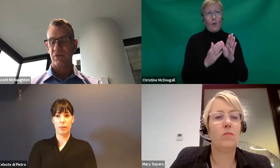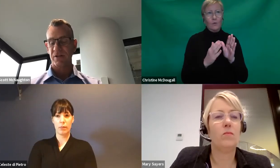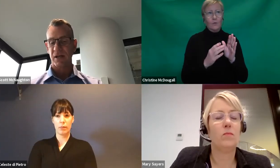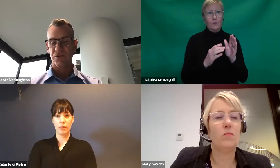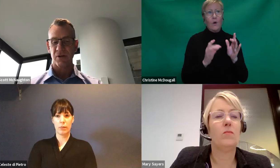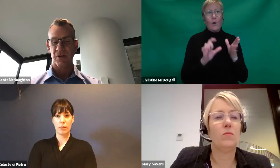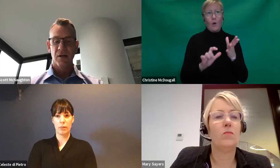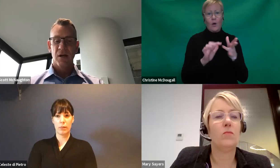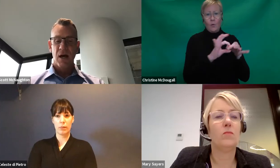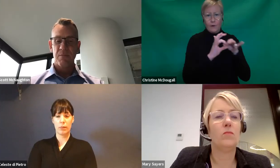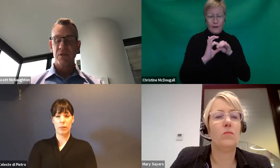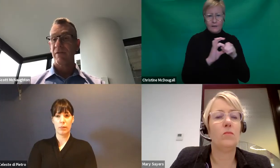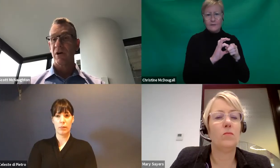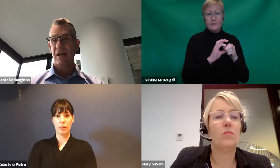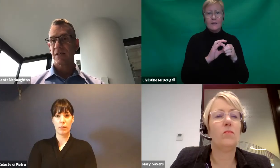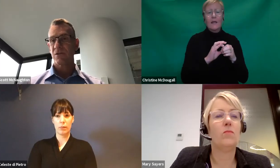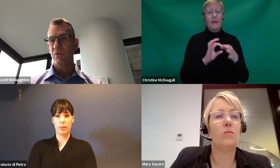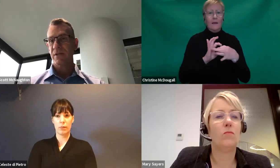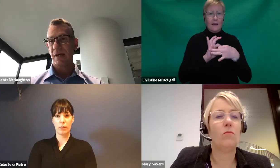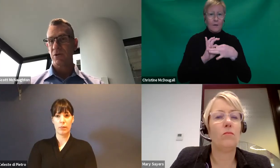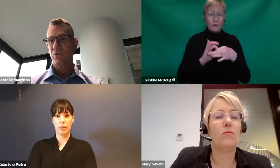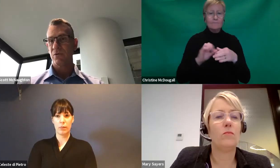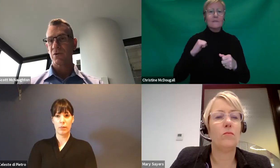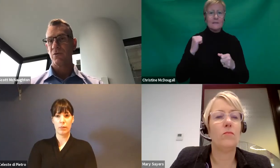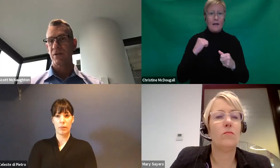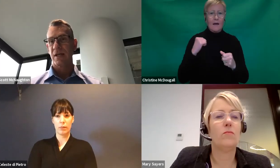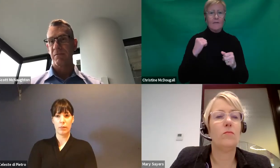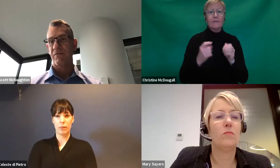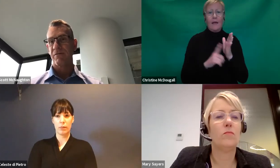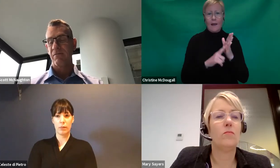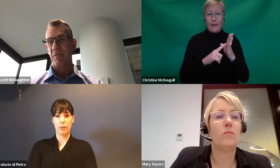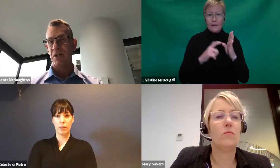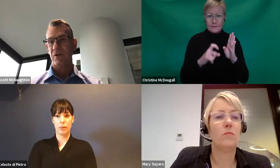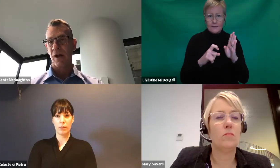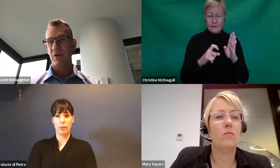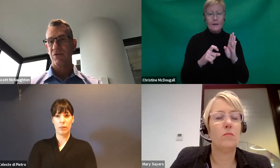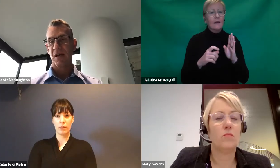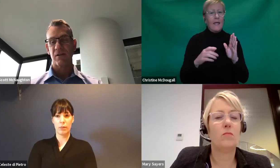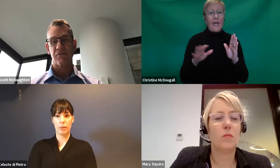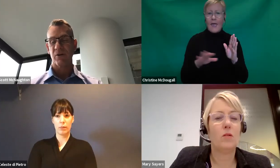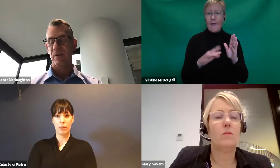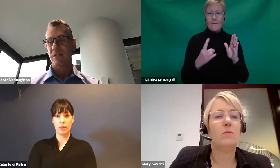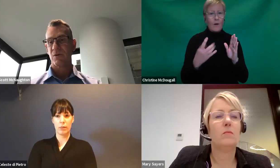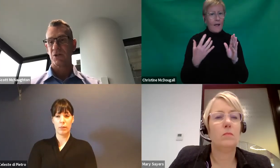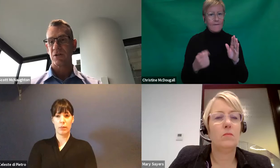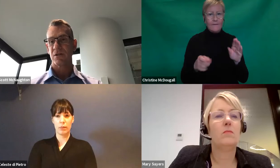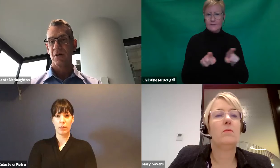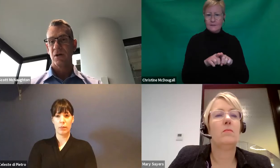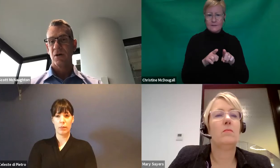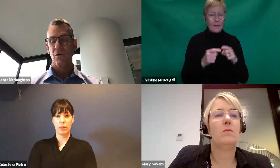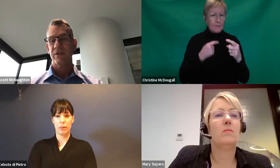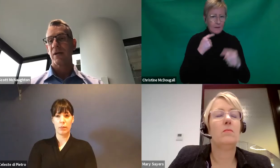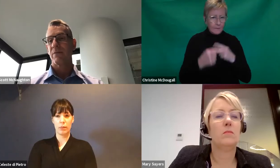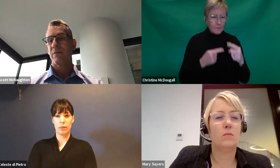across the country. So they've got access to all the same tools, all the same information on our intranet, frequently asked questions,